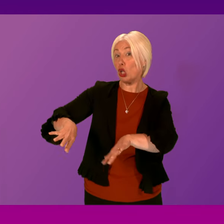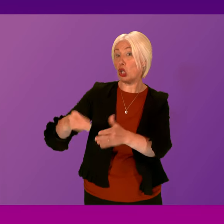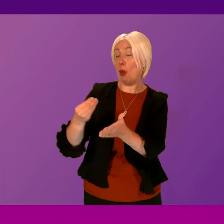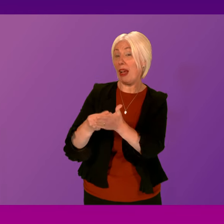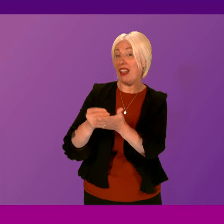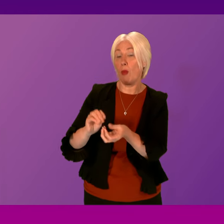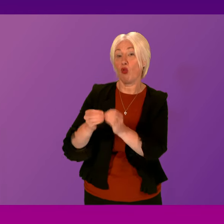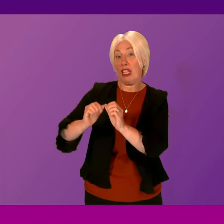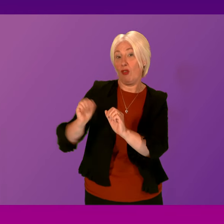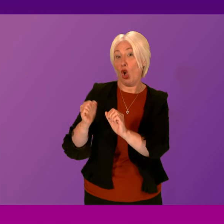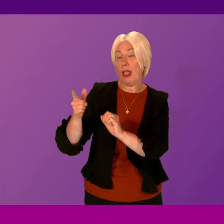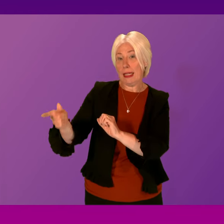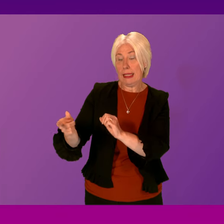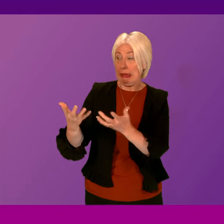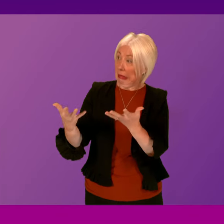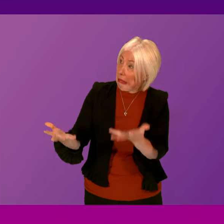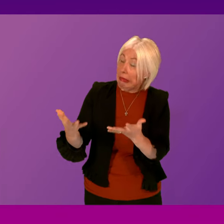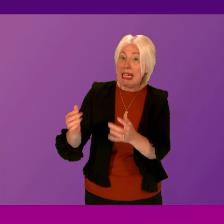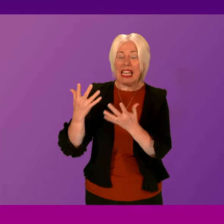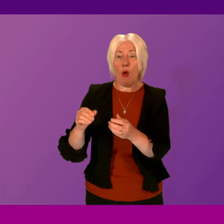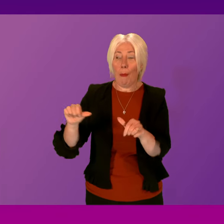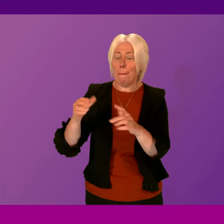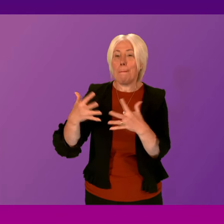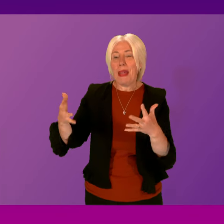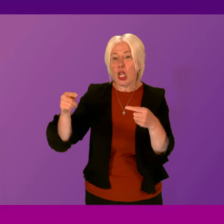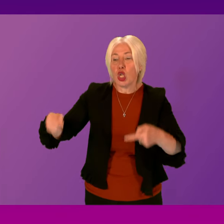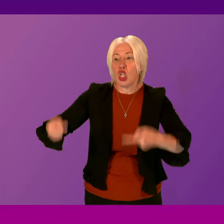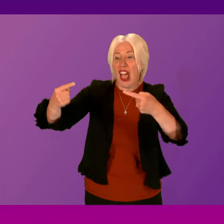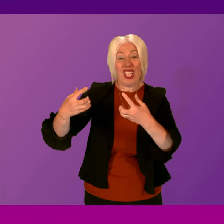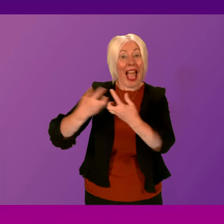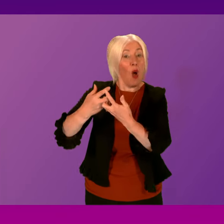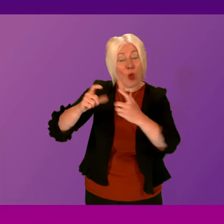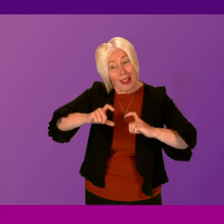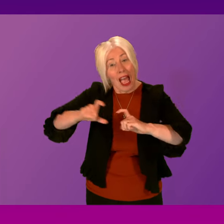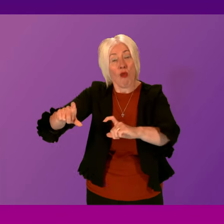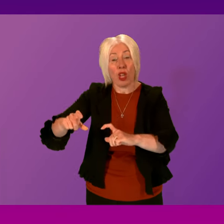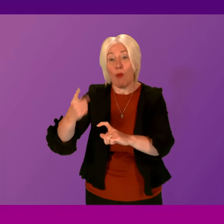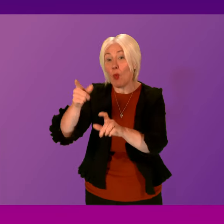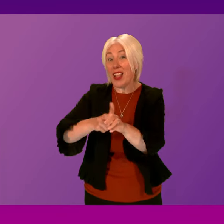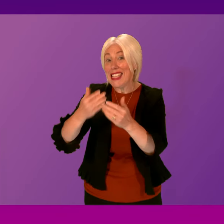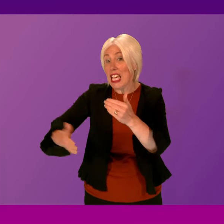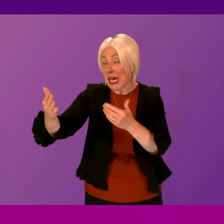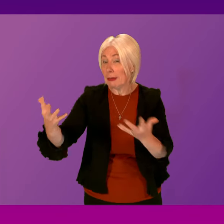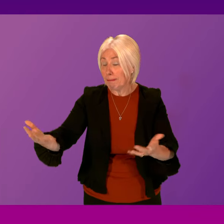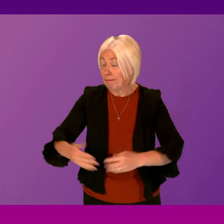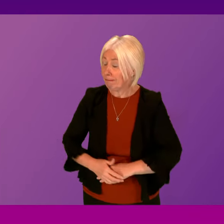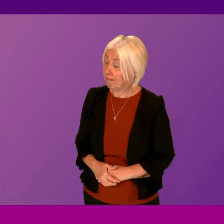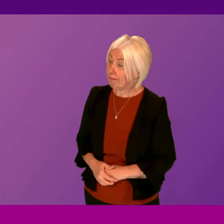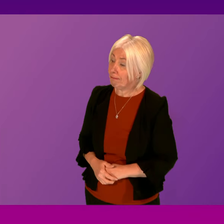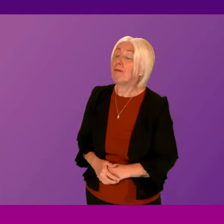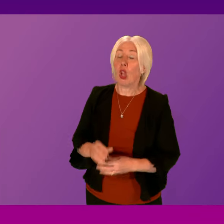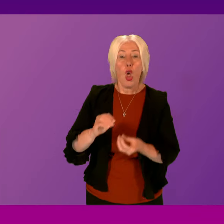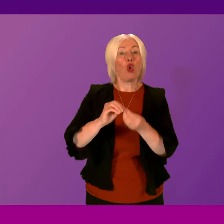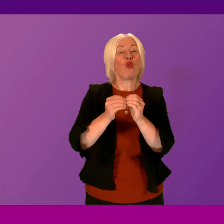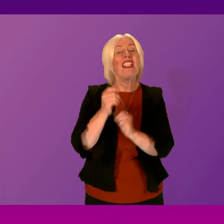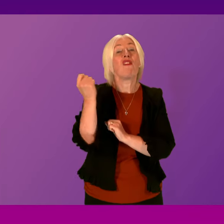Creative Scotland funding and faces significant challenges to stay afloat in the year ahead? First Minister. On Creative Stirling,